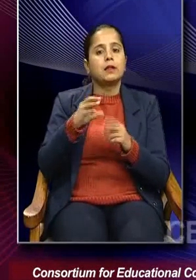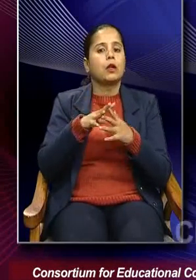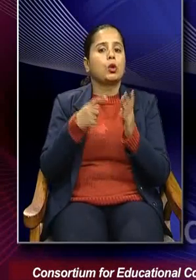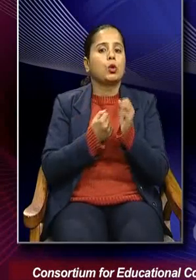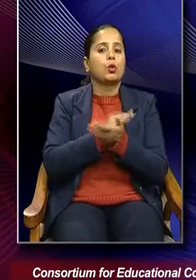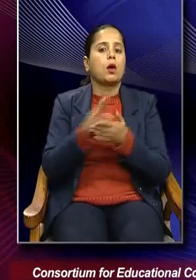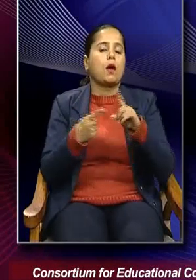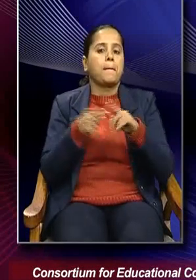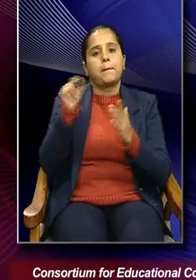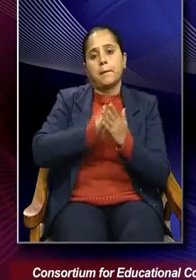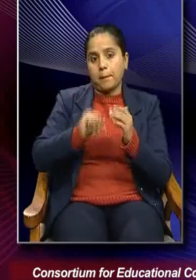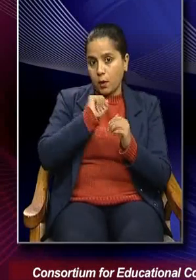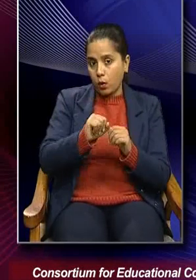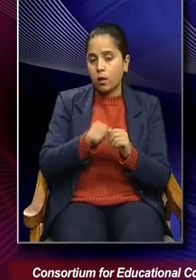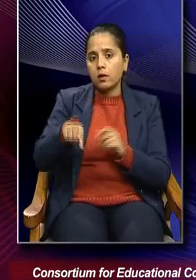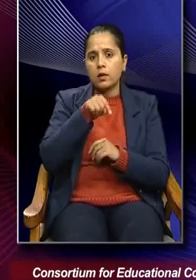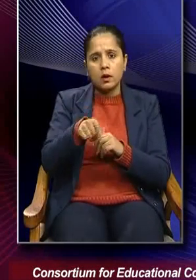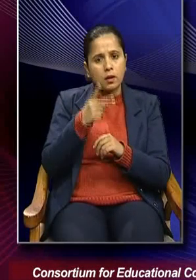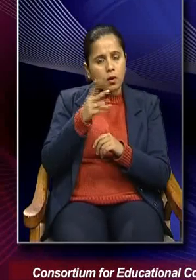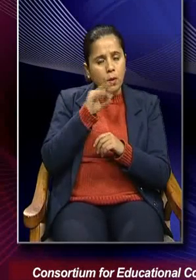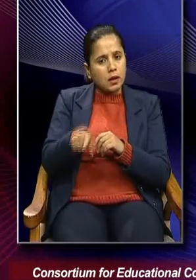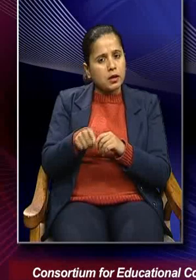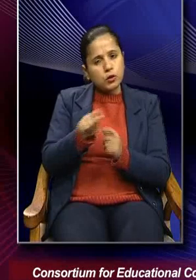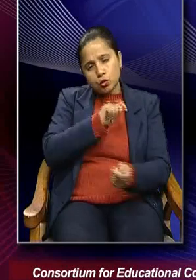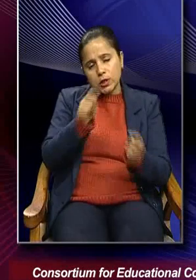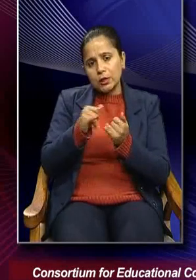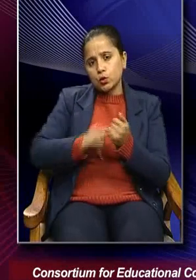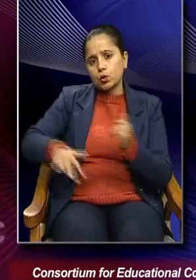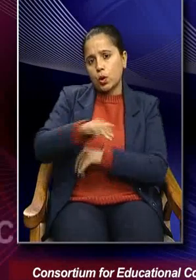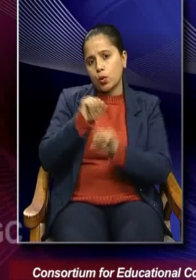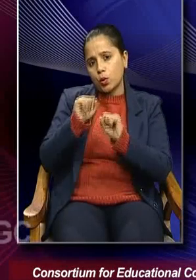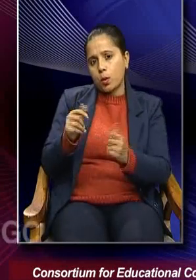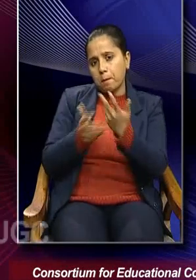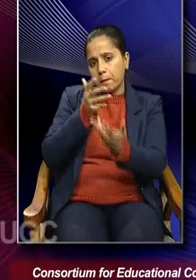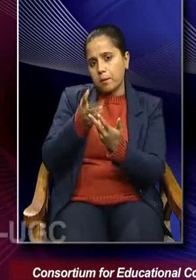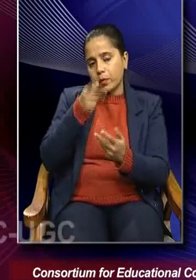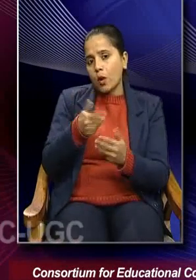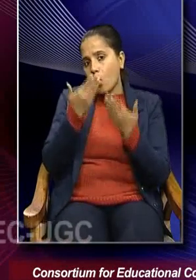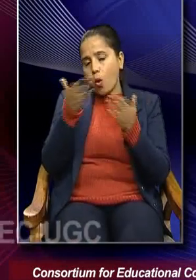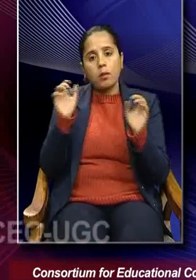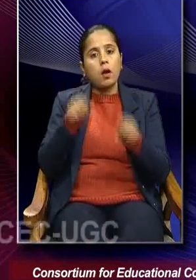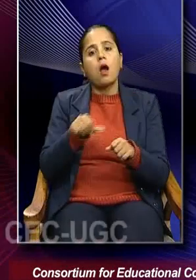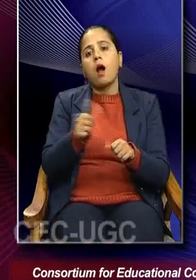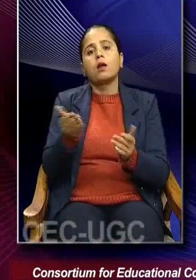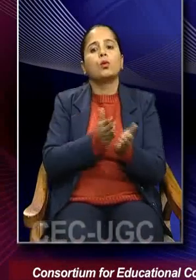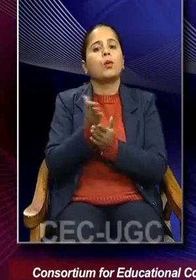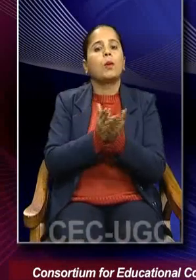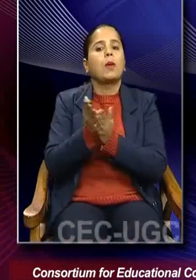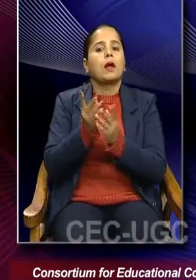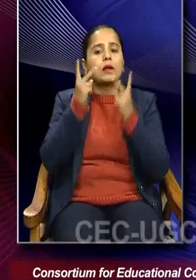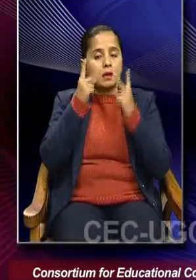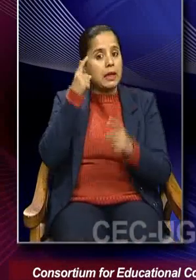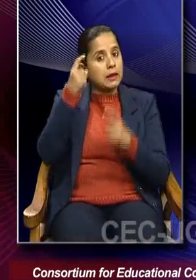sociologists transcend the particular society. Be open to others' way of thinking